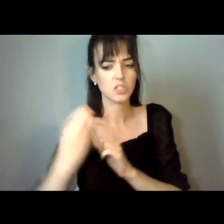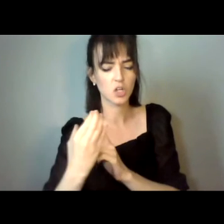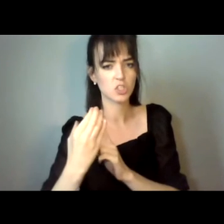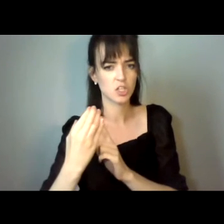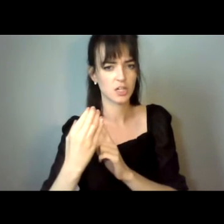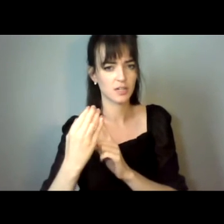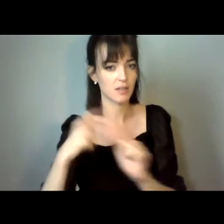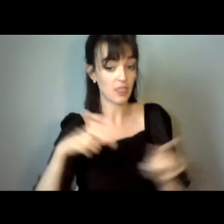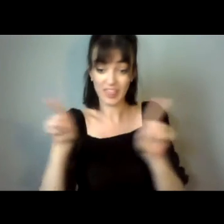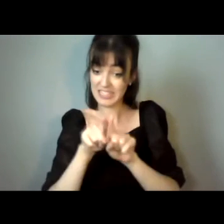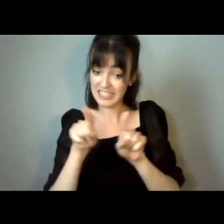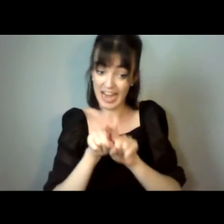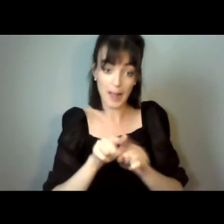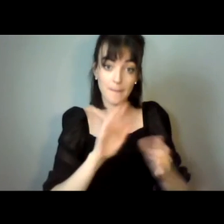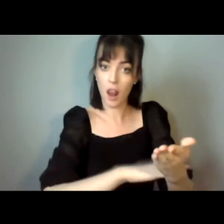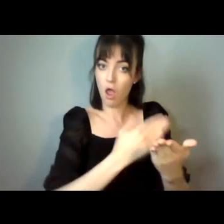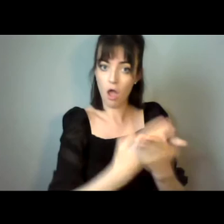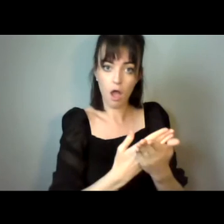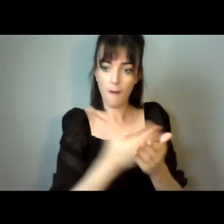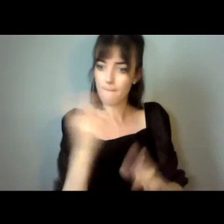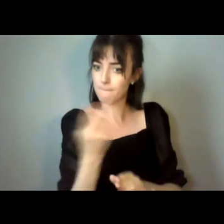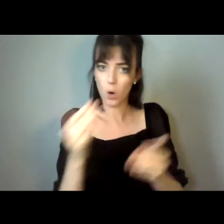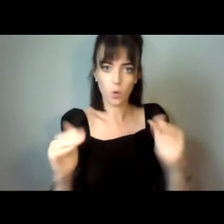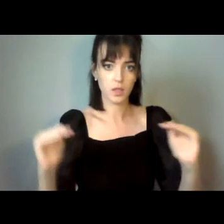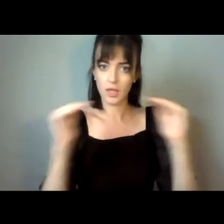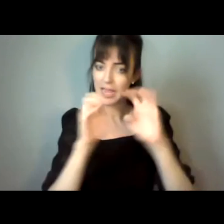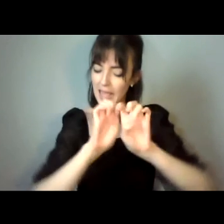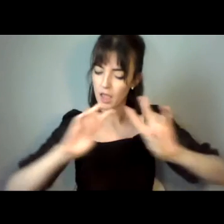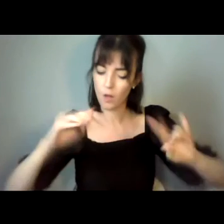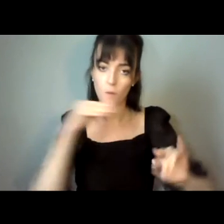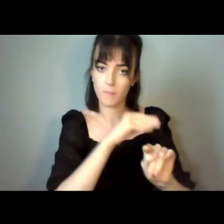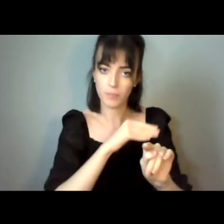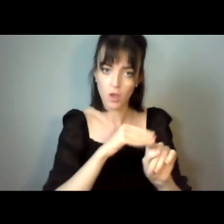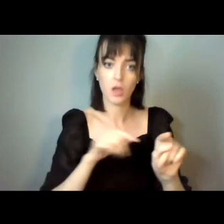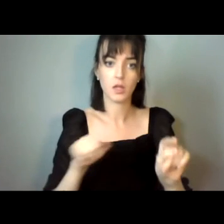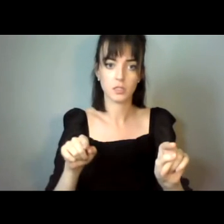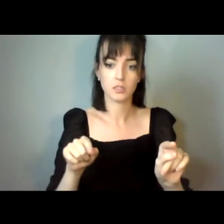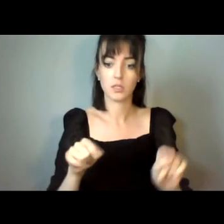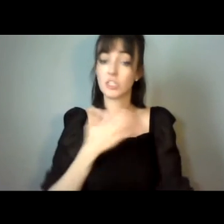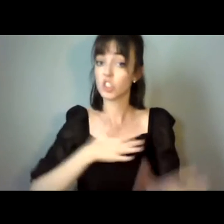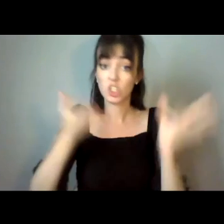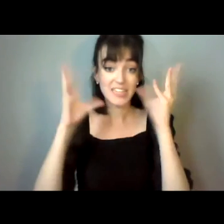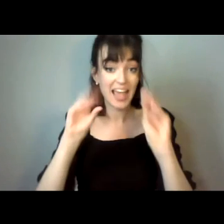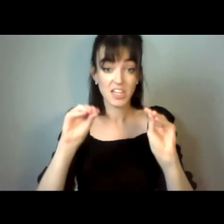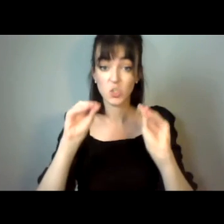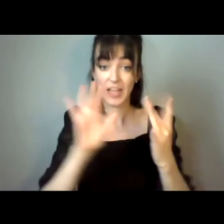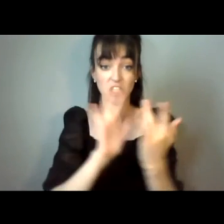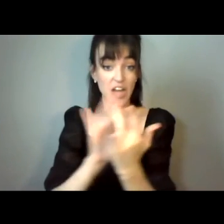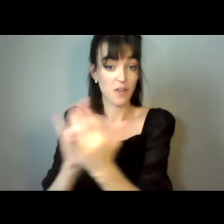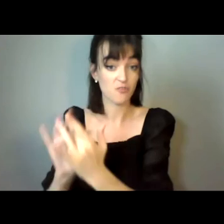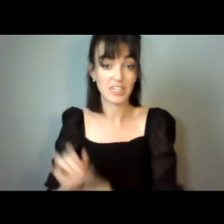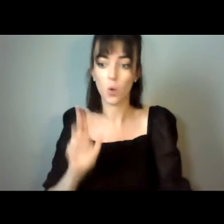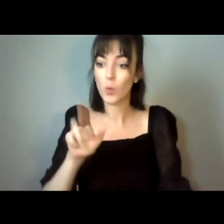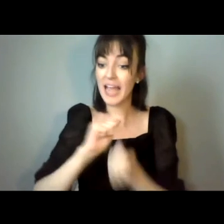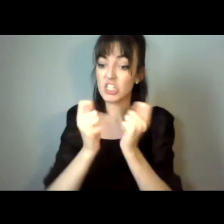that can only be done through education and outreach. We can only change minds and hearts if we